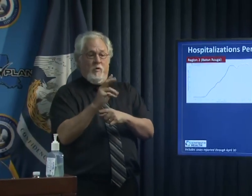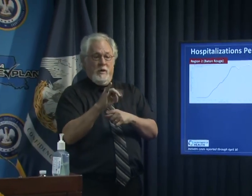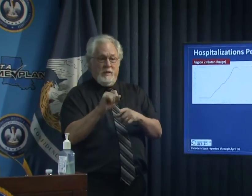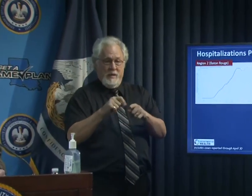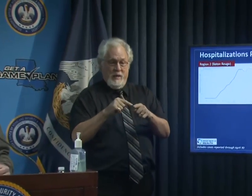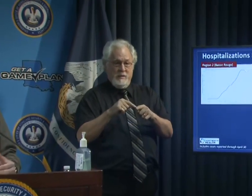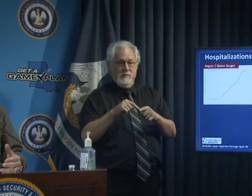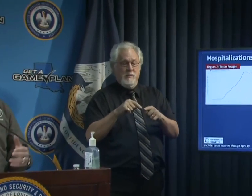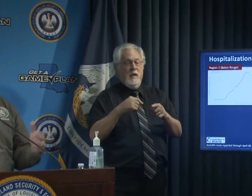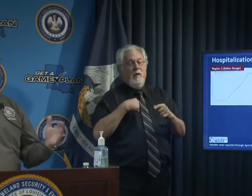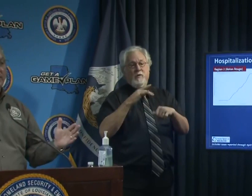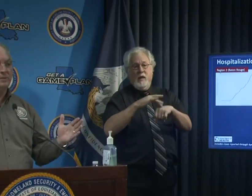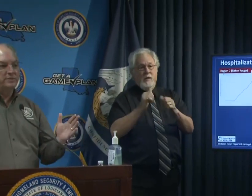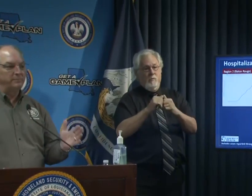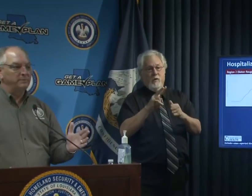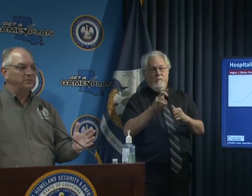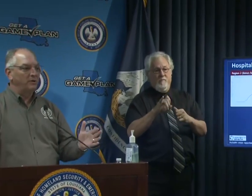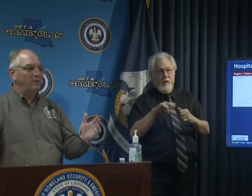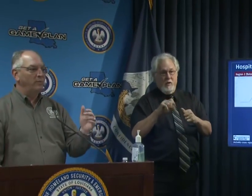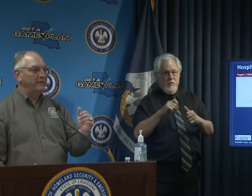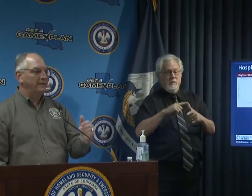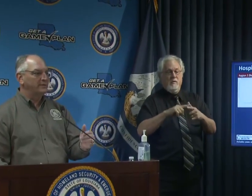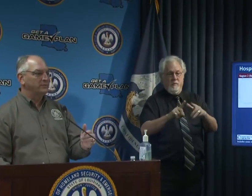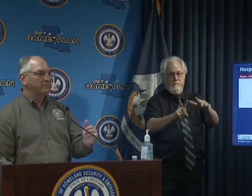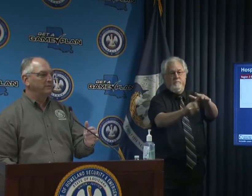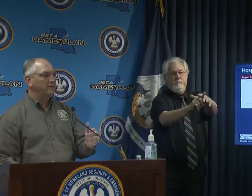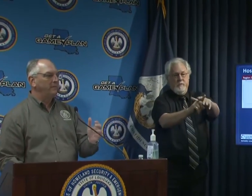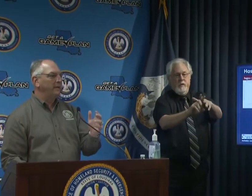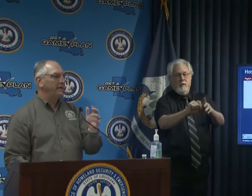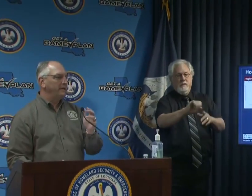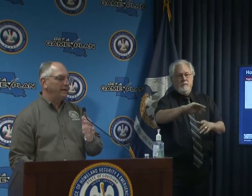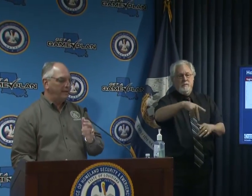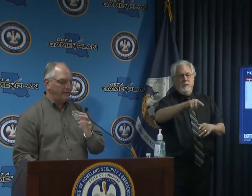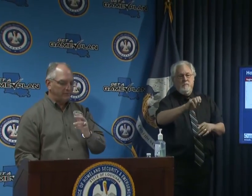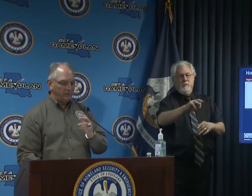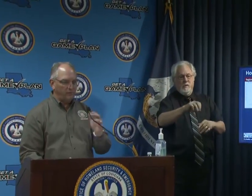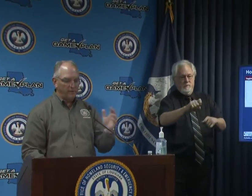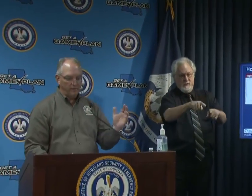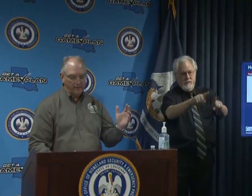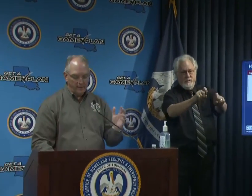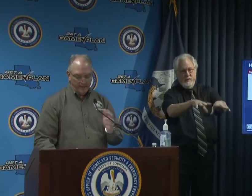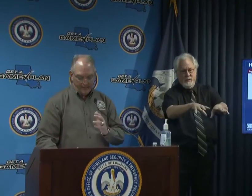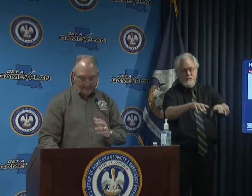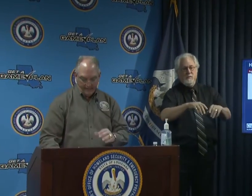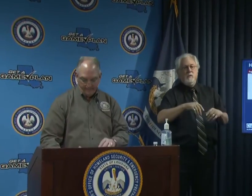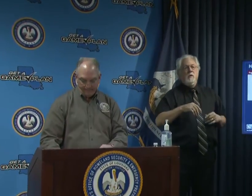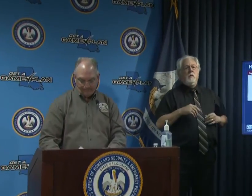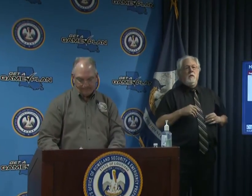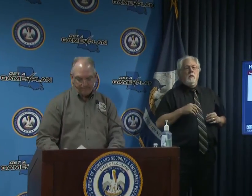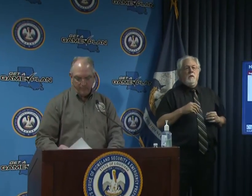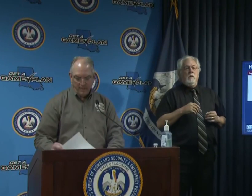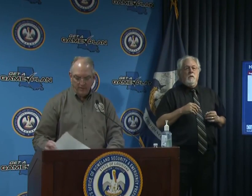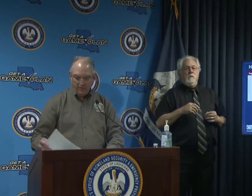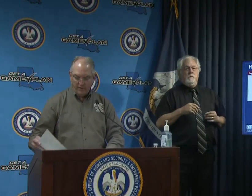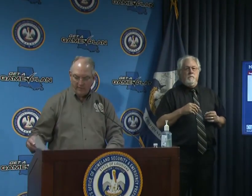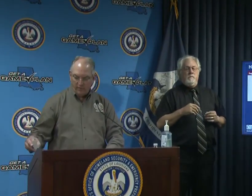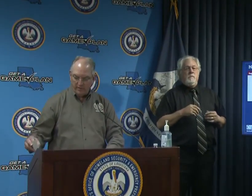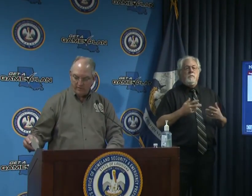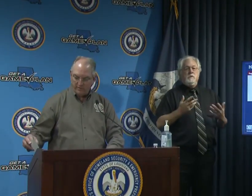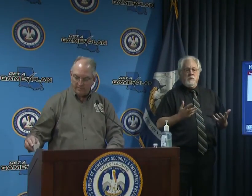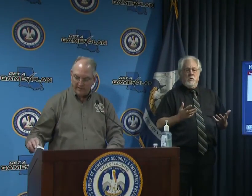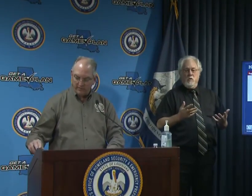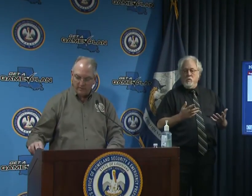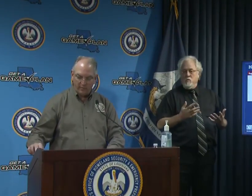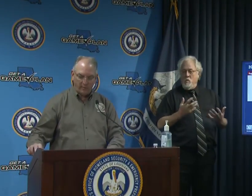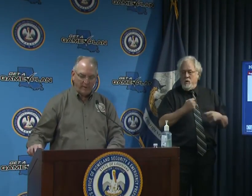um and when those symptoms show up when the test results come in and and so forth um so i